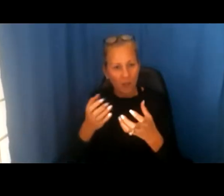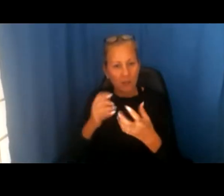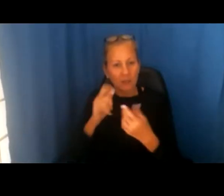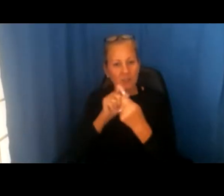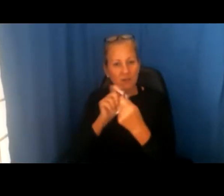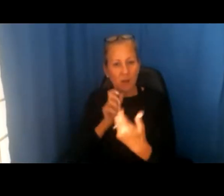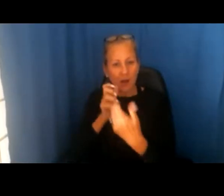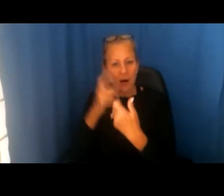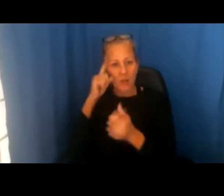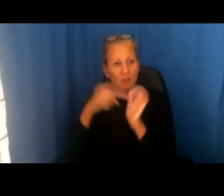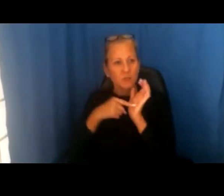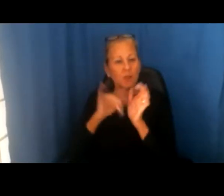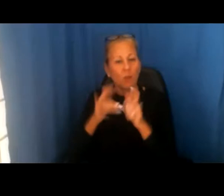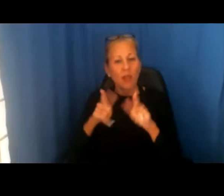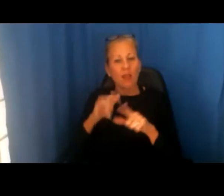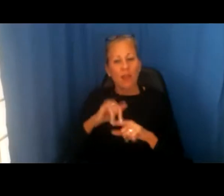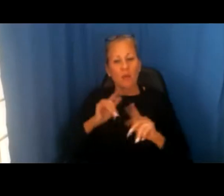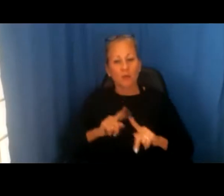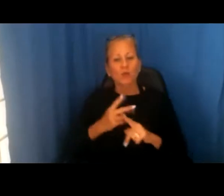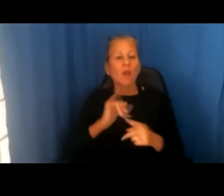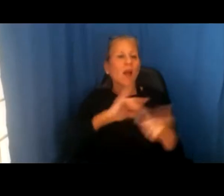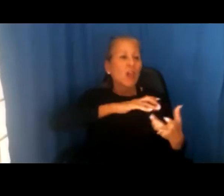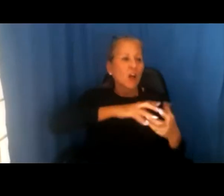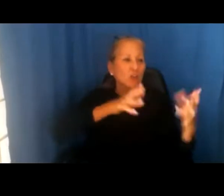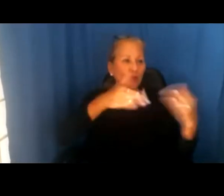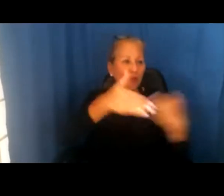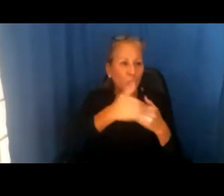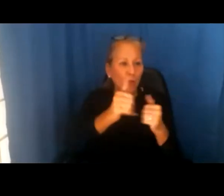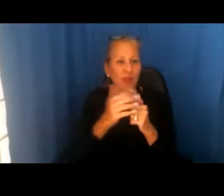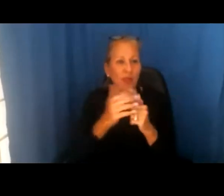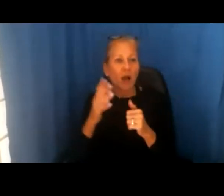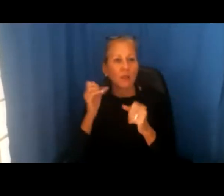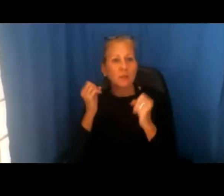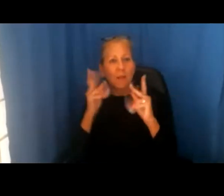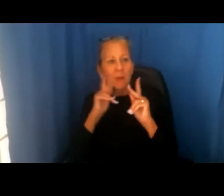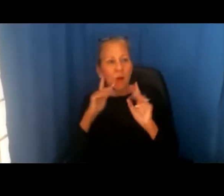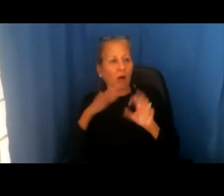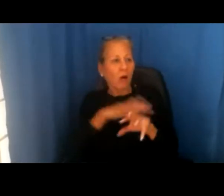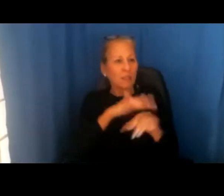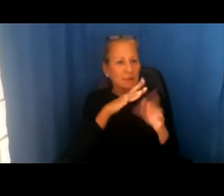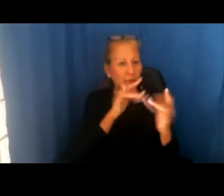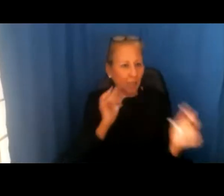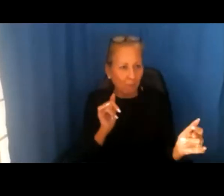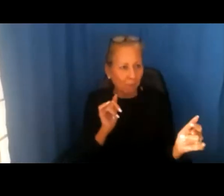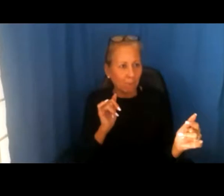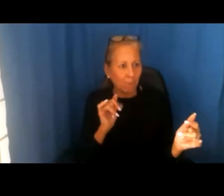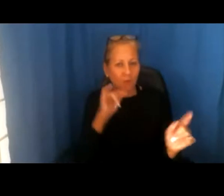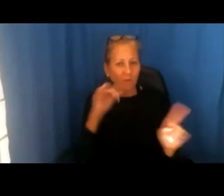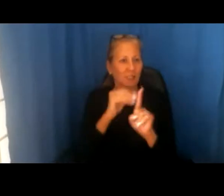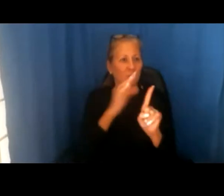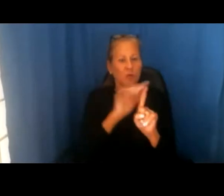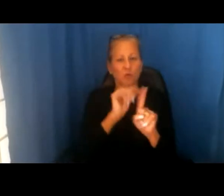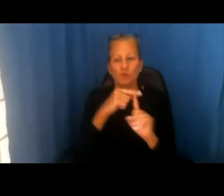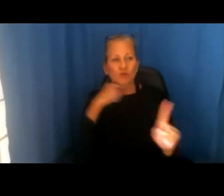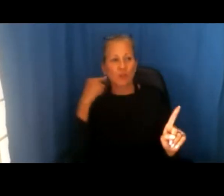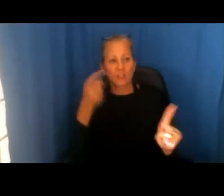that, for example, would allow them to use a laundry room without a lot of other people around so they wouldn't have to be exposed to potential